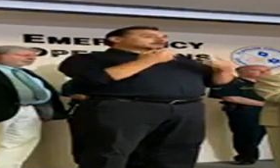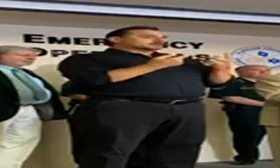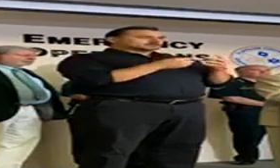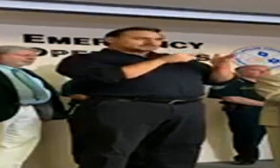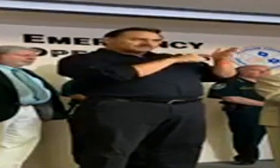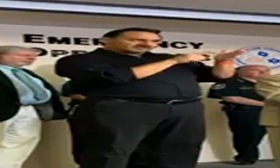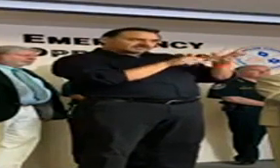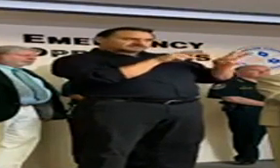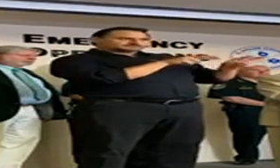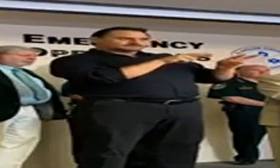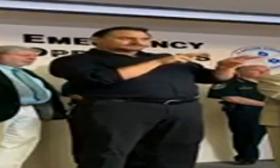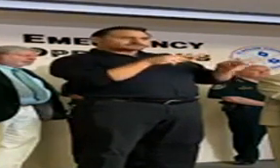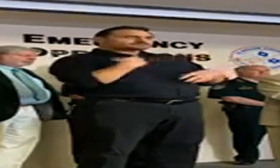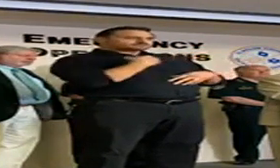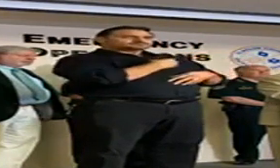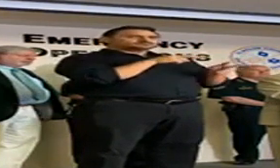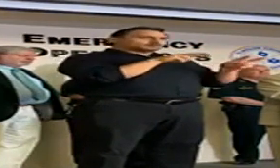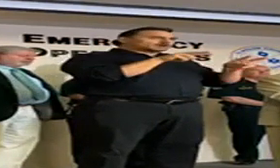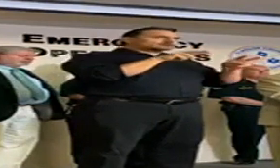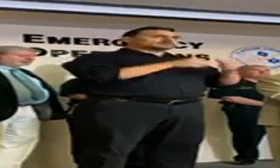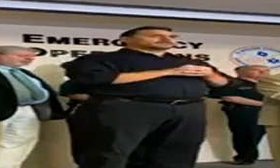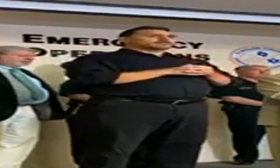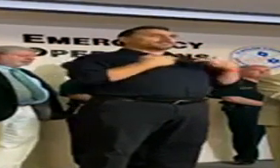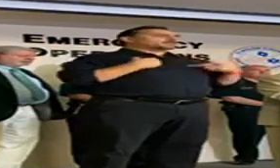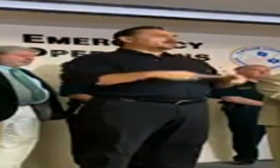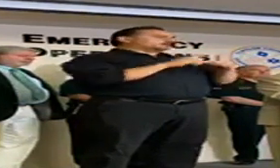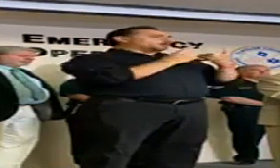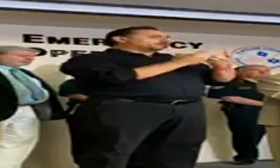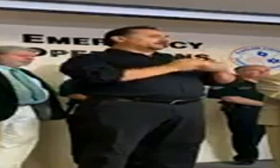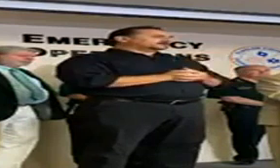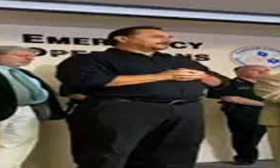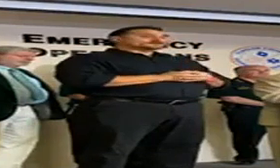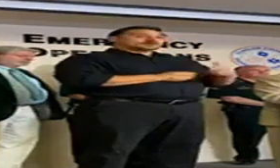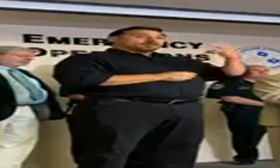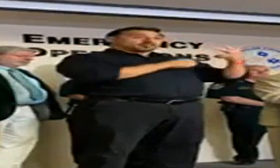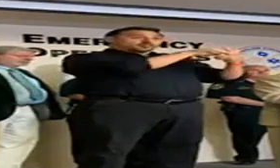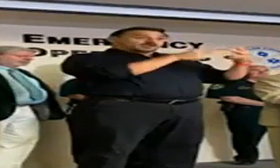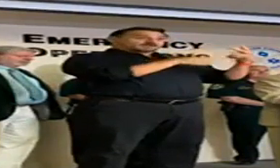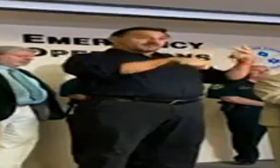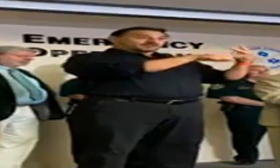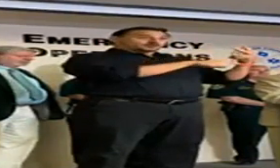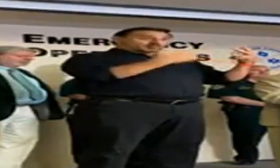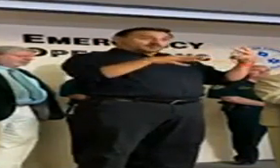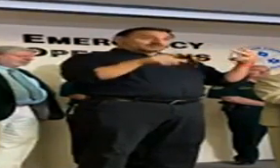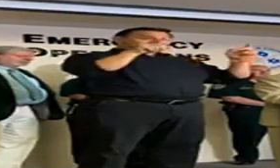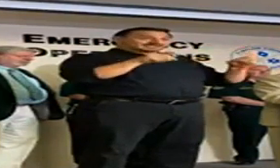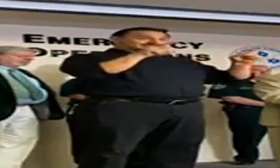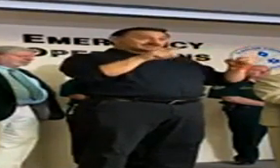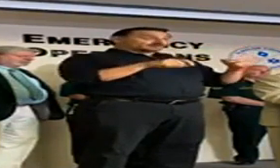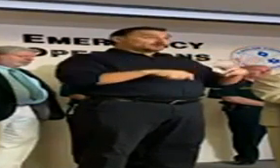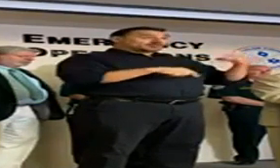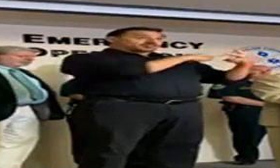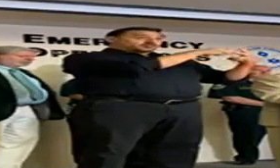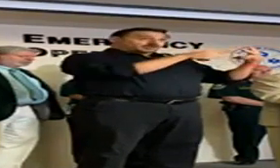investigation that we monitor at the health department. Three of the six have been tested. The three that